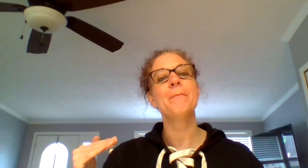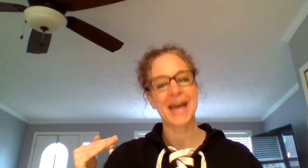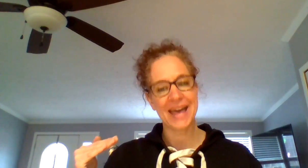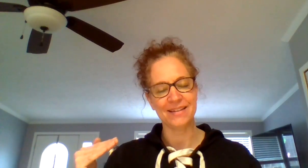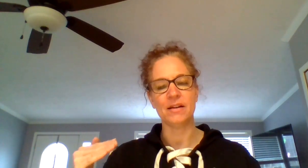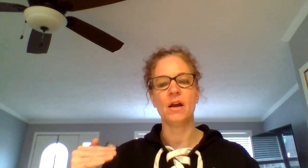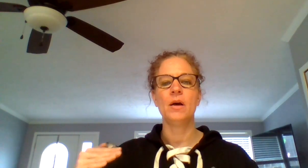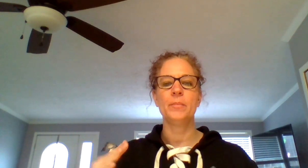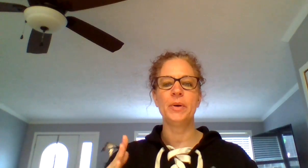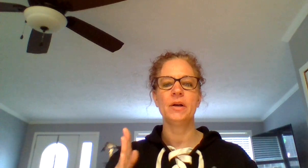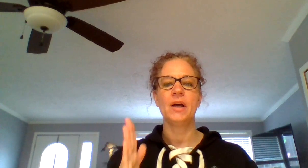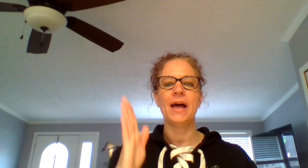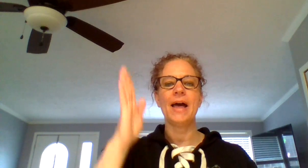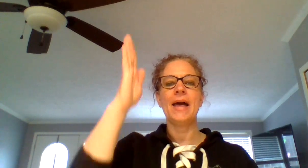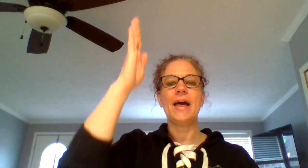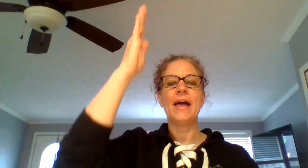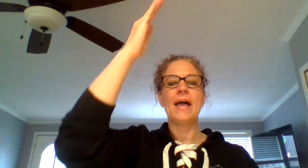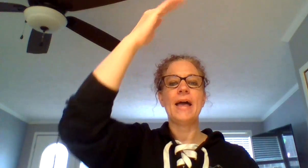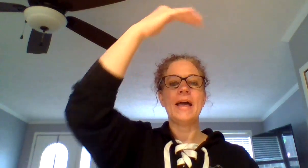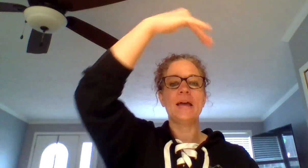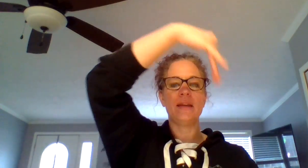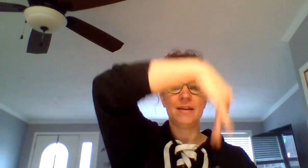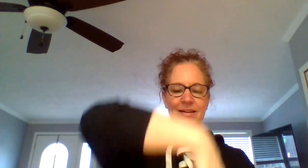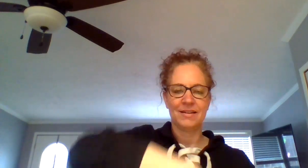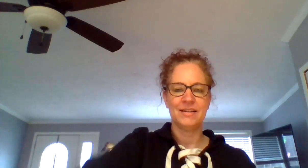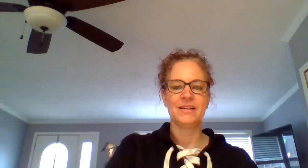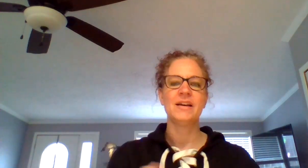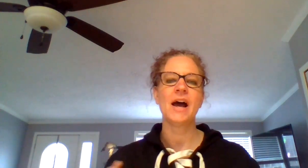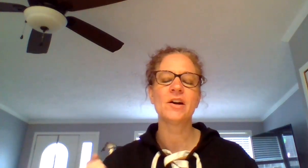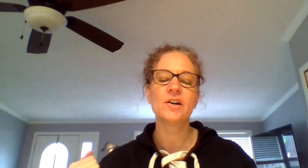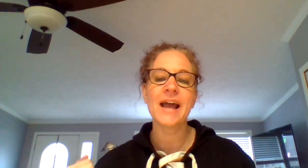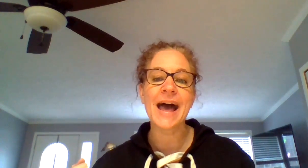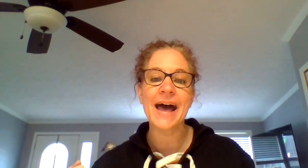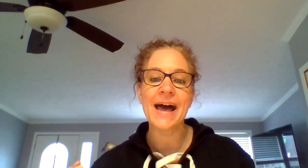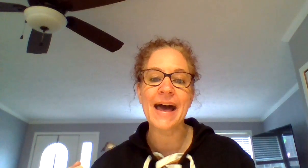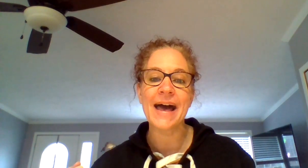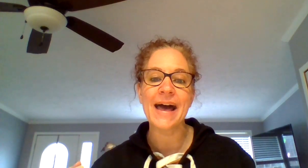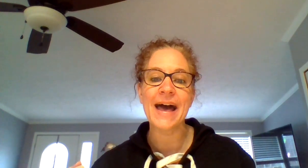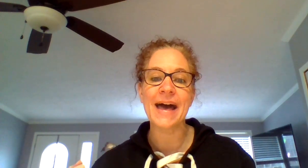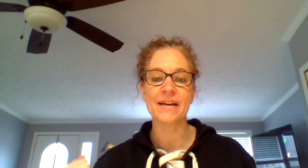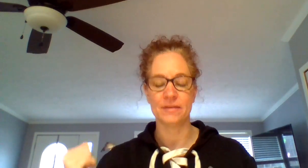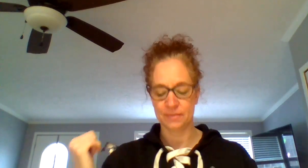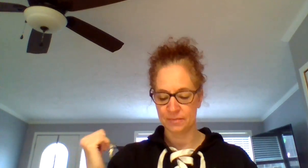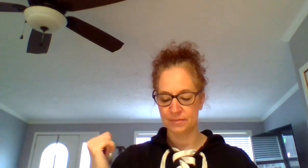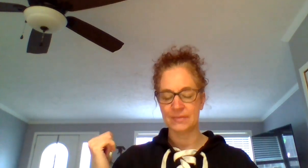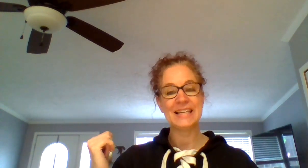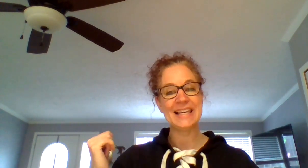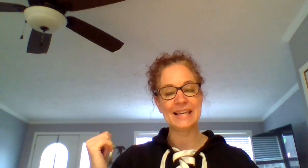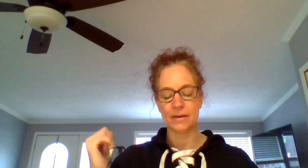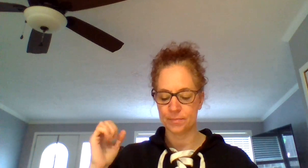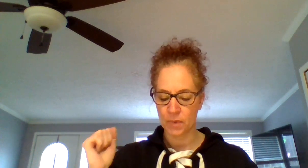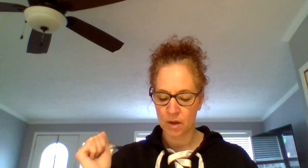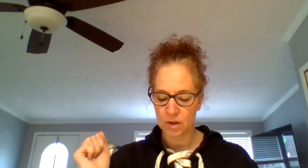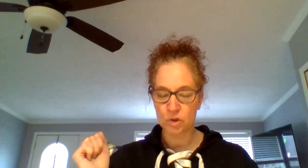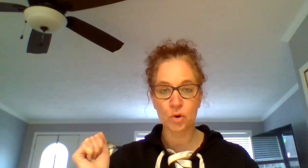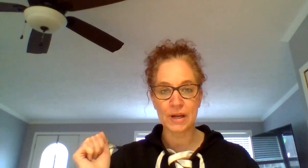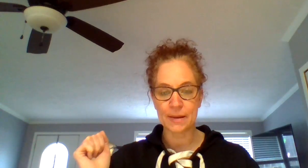Pen. P, an. I heard ah, ah, ah. E. Shorty.